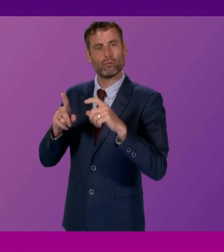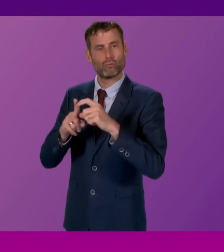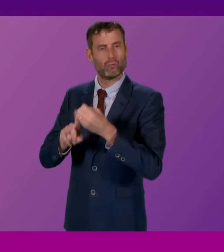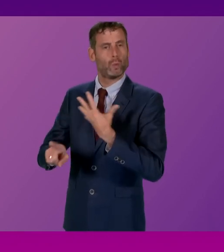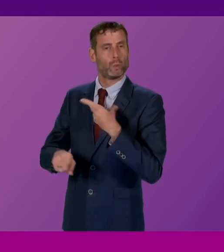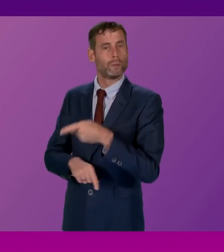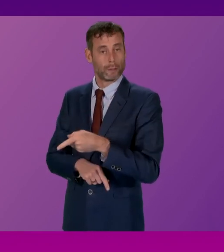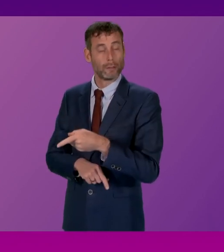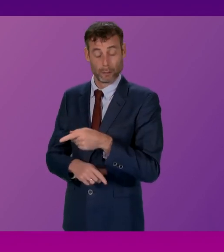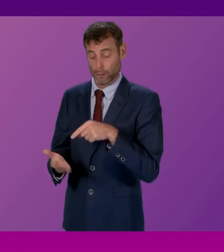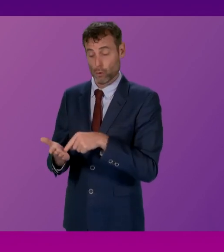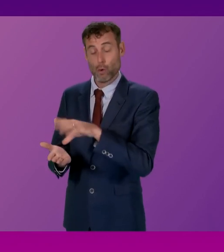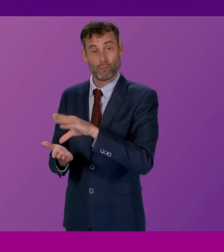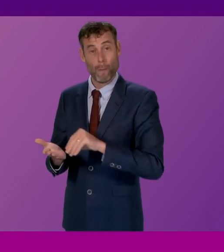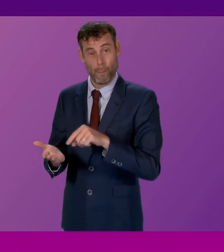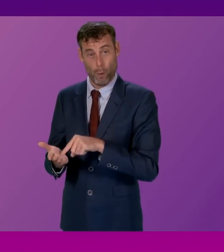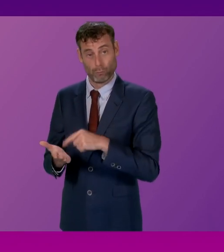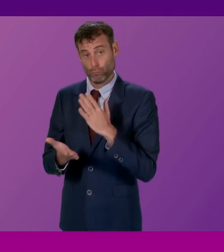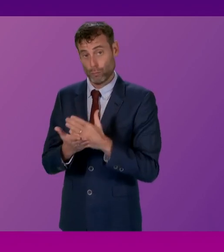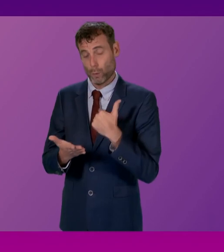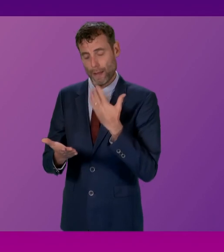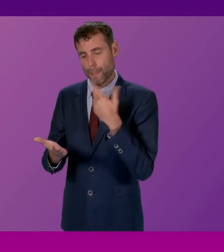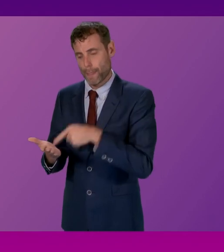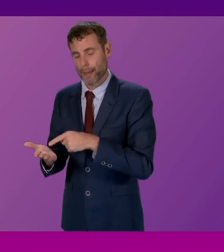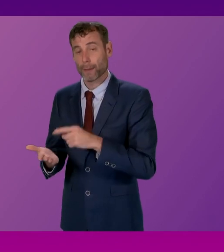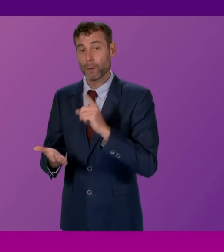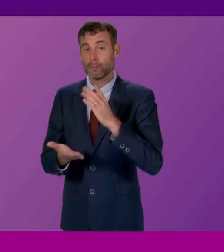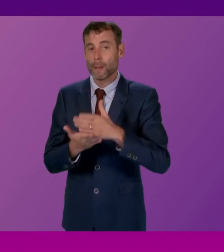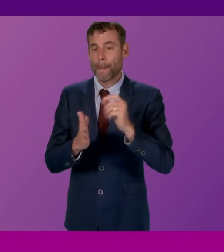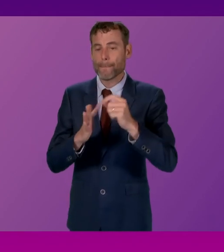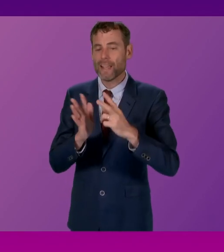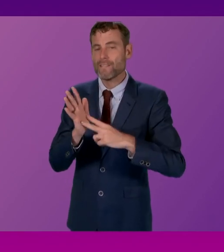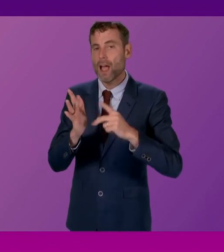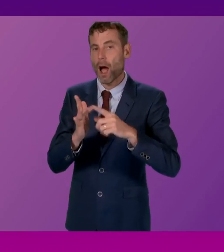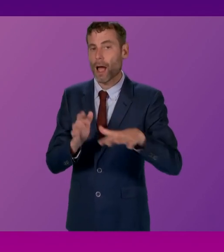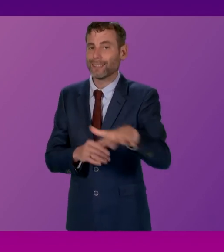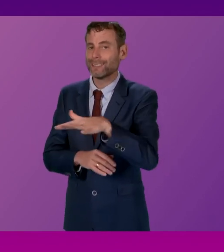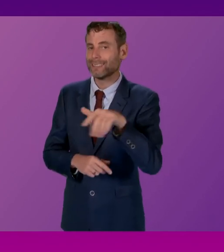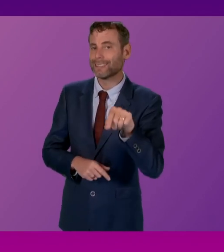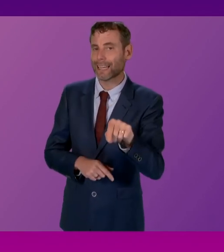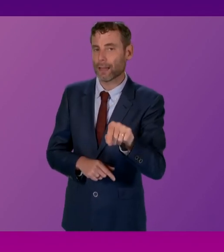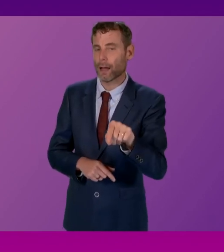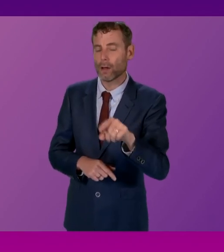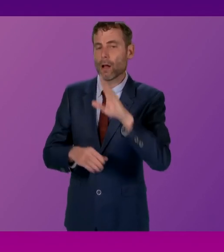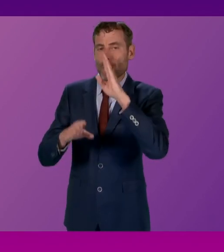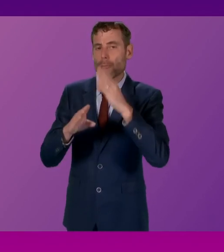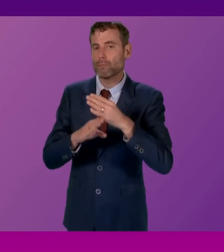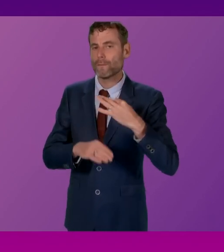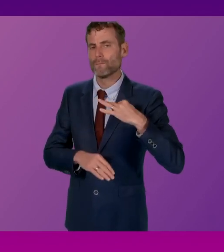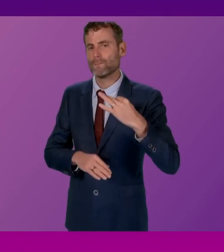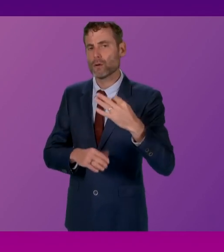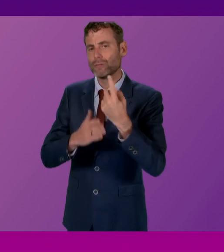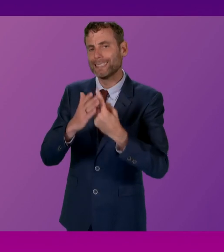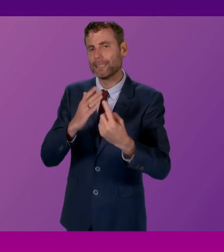recognise that our challenges, particularly in the PVI sector, I think we all recognise that in our conversations with the private, voluntary and independent